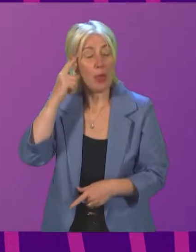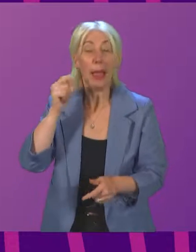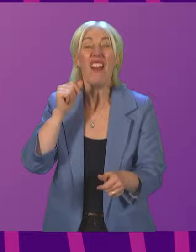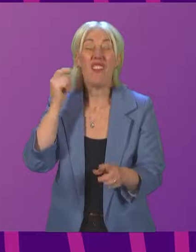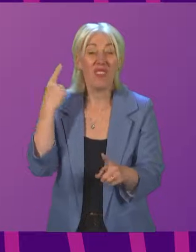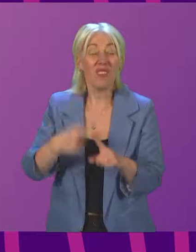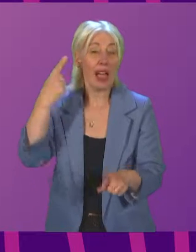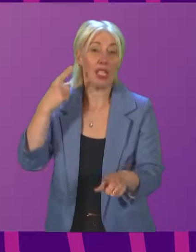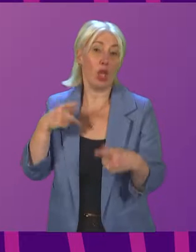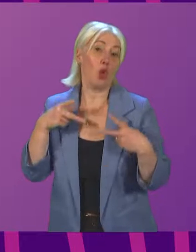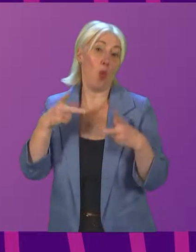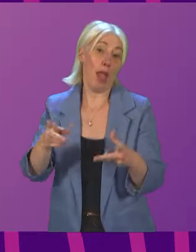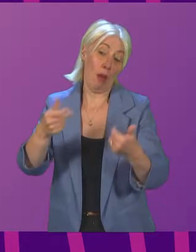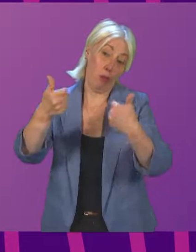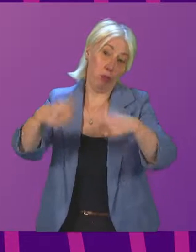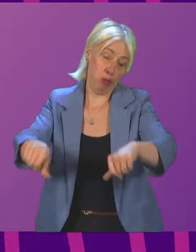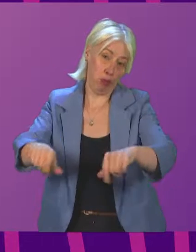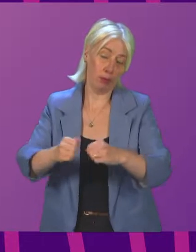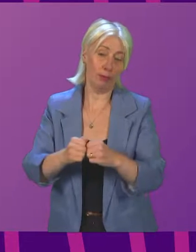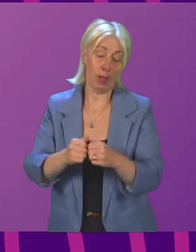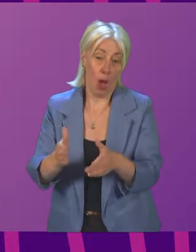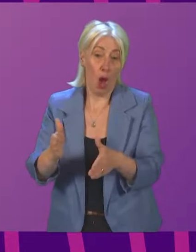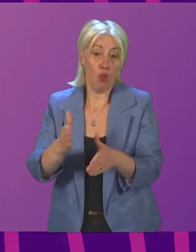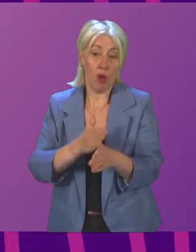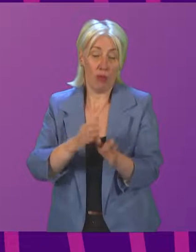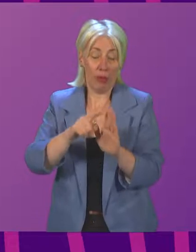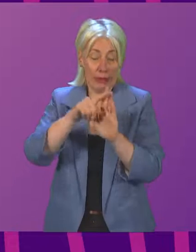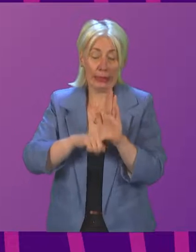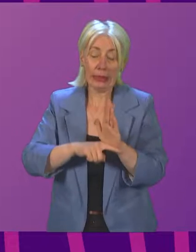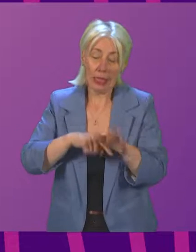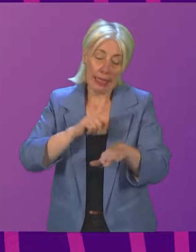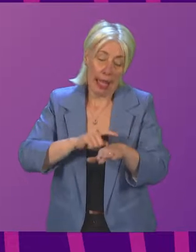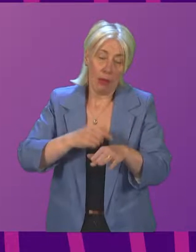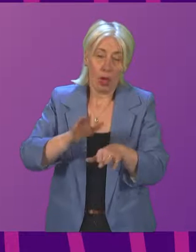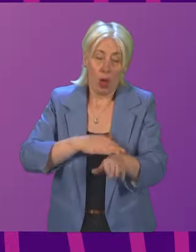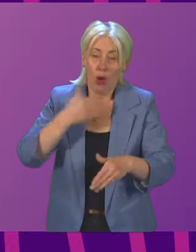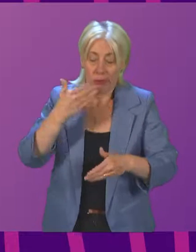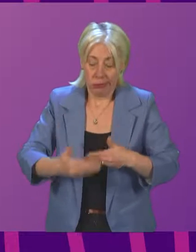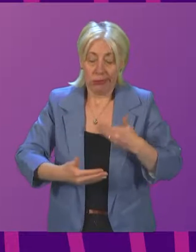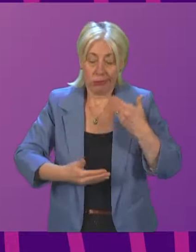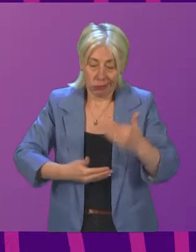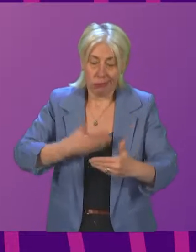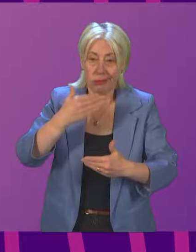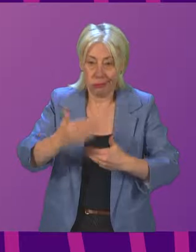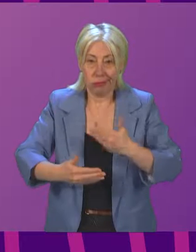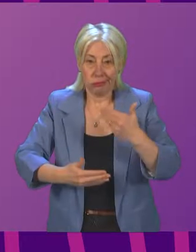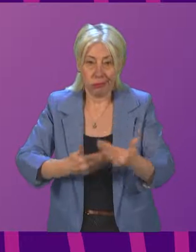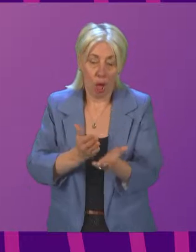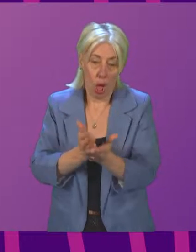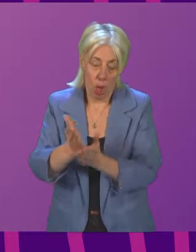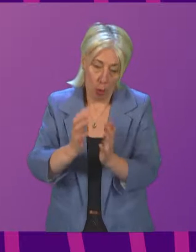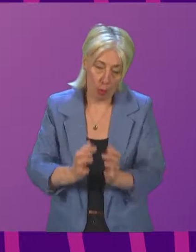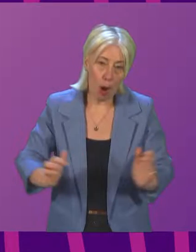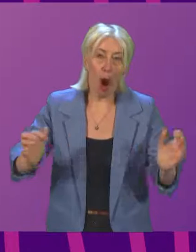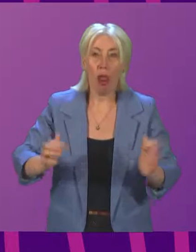way to find a solution. Primary legislation will take time to pass through the course of this Parliament,